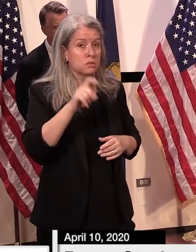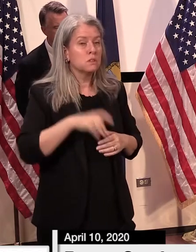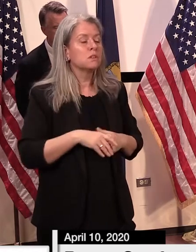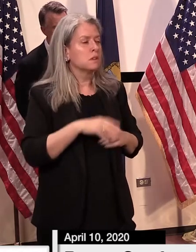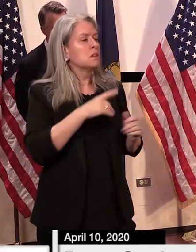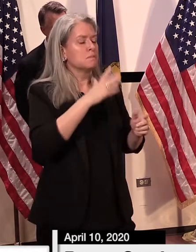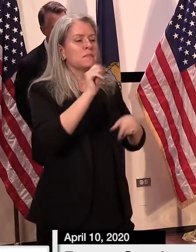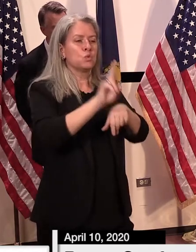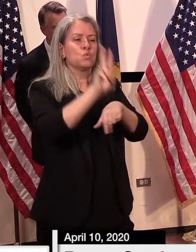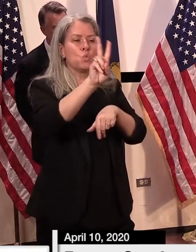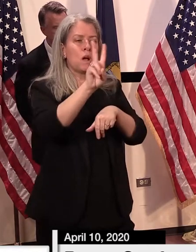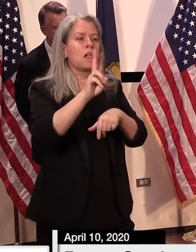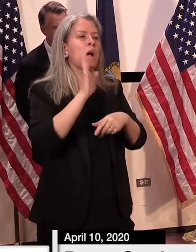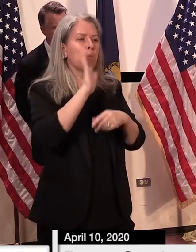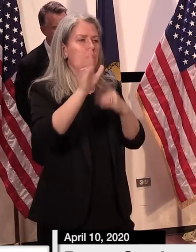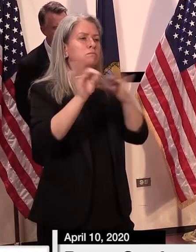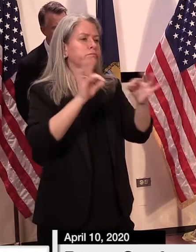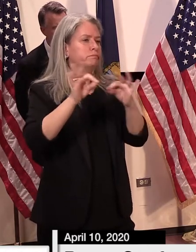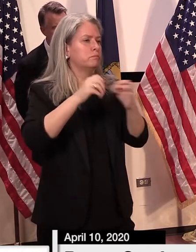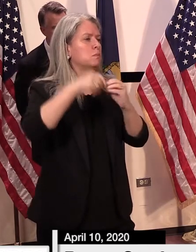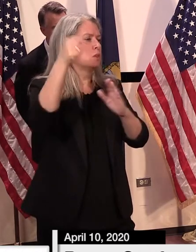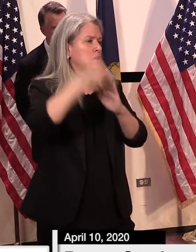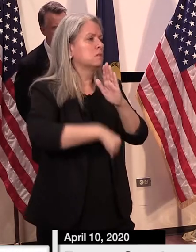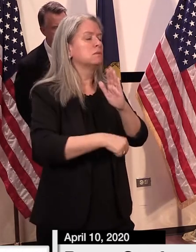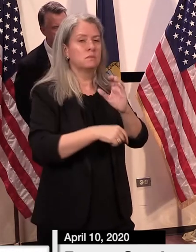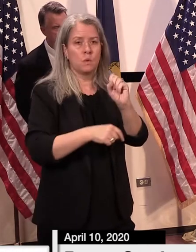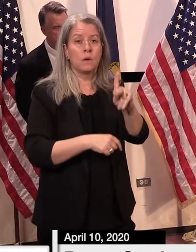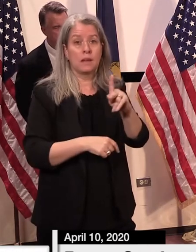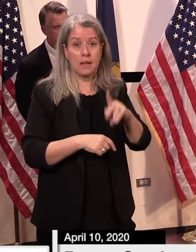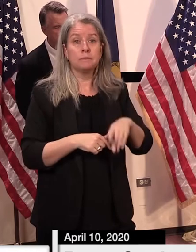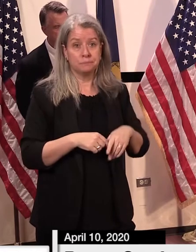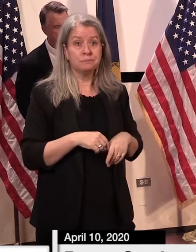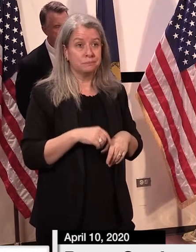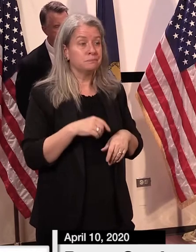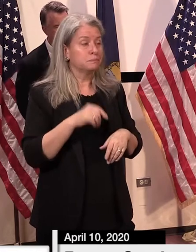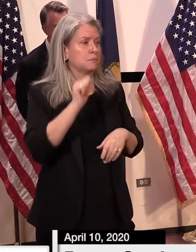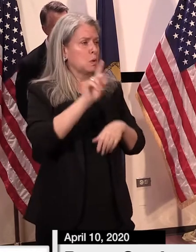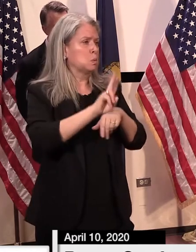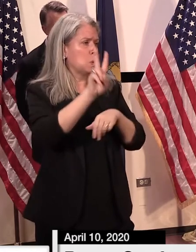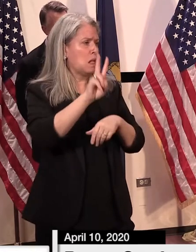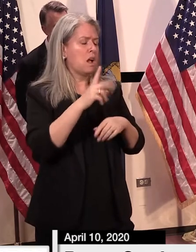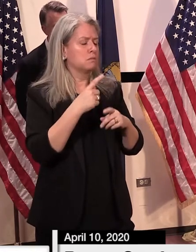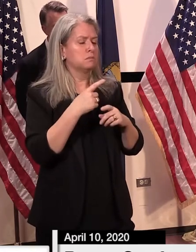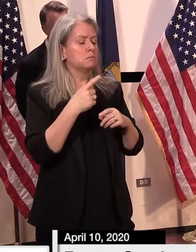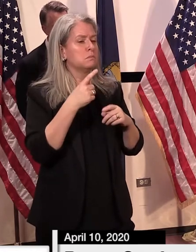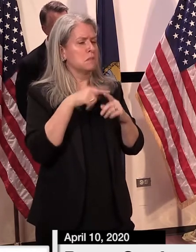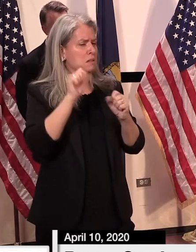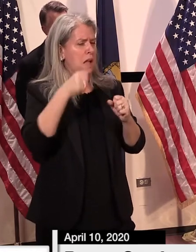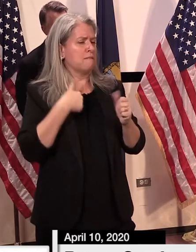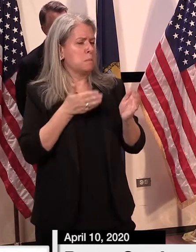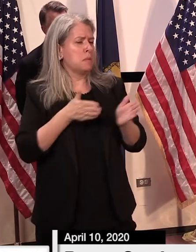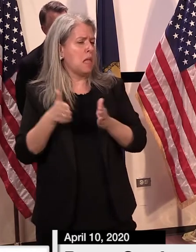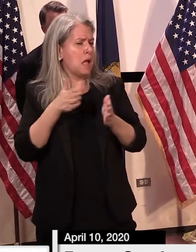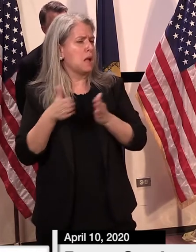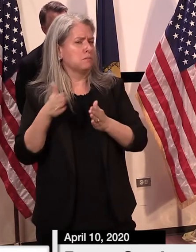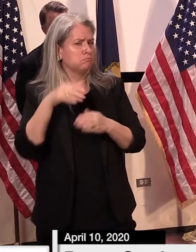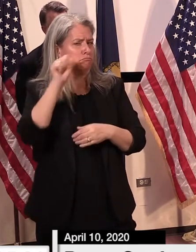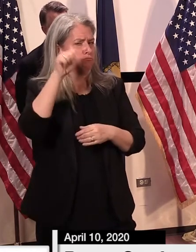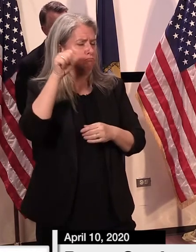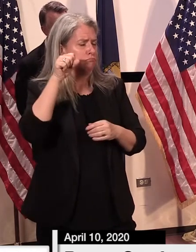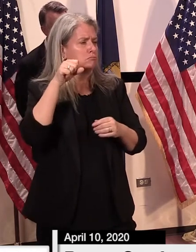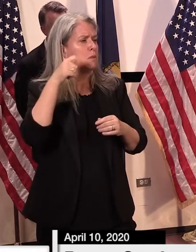I'll leave it to corrections on their, on their news avail this afternoon. But they are developing a plan to make sure